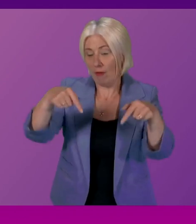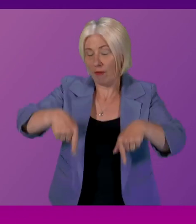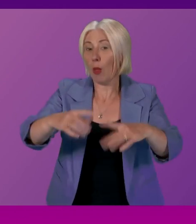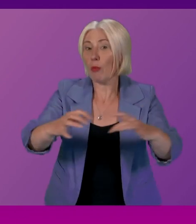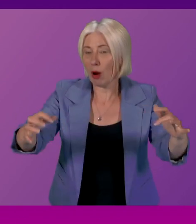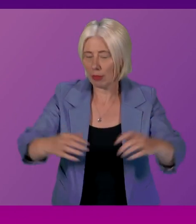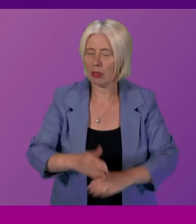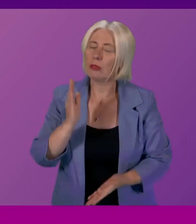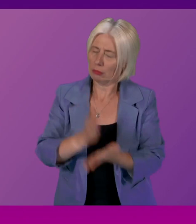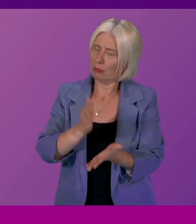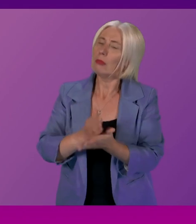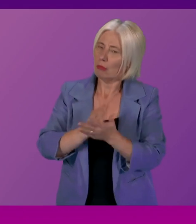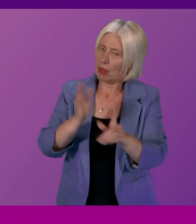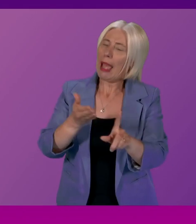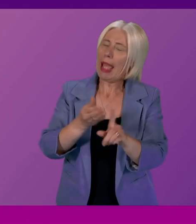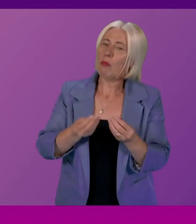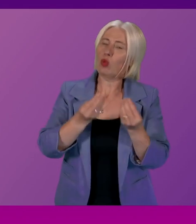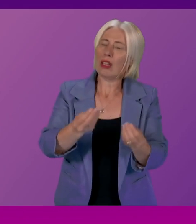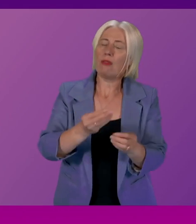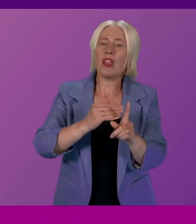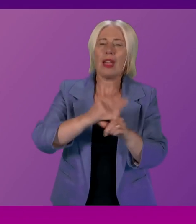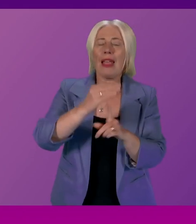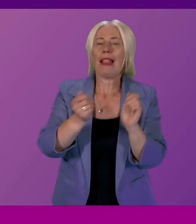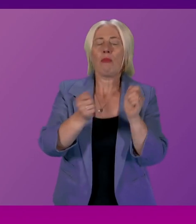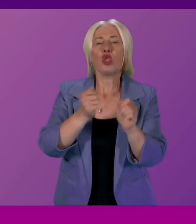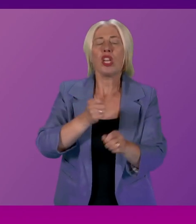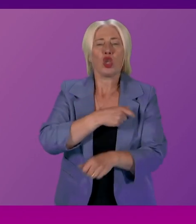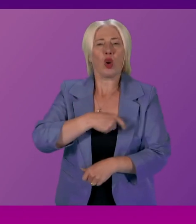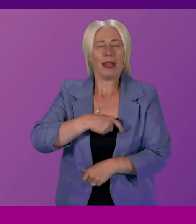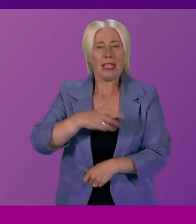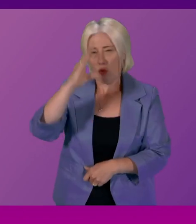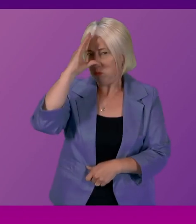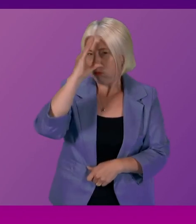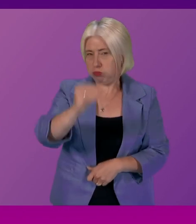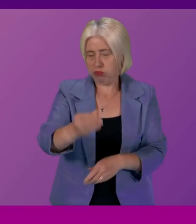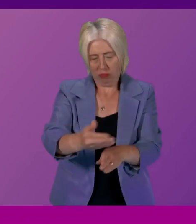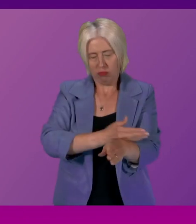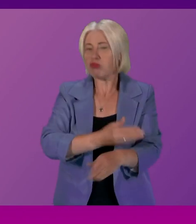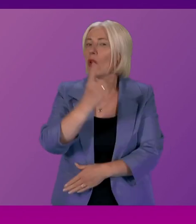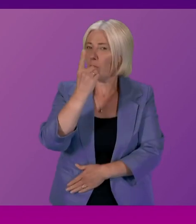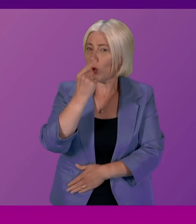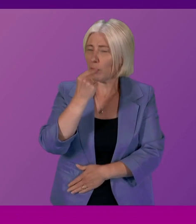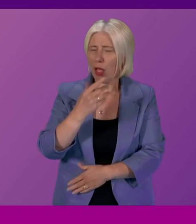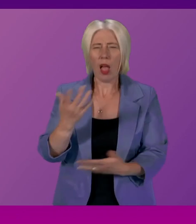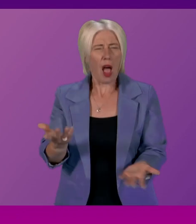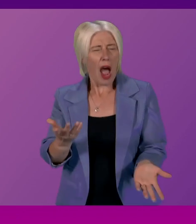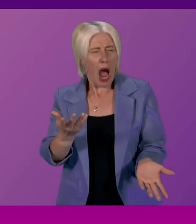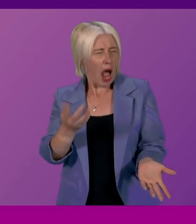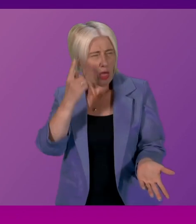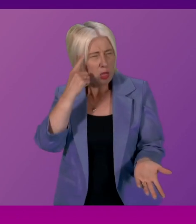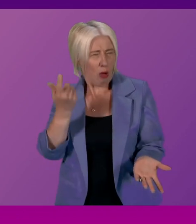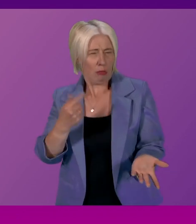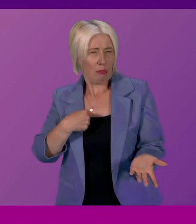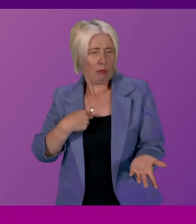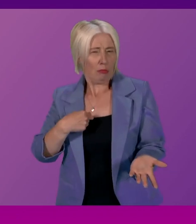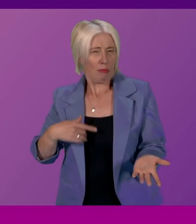the Climate Change Committee as much notice as we possibly can. I don't think it was inevitable that it was going to be delayed. It's not